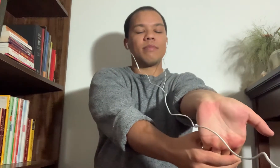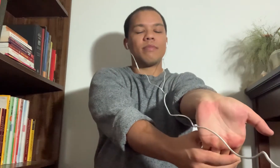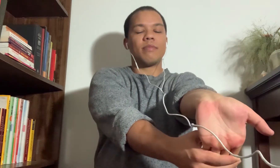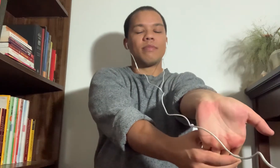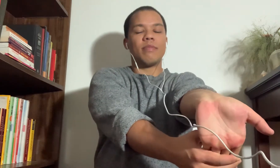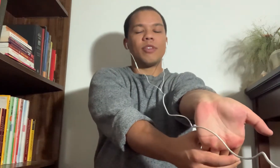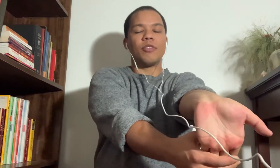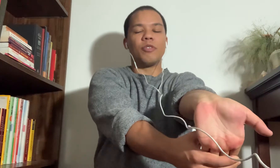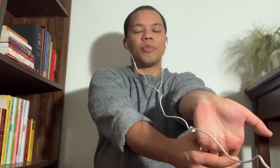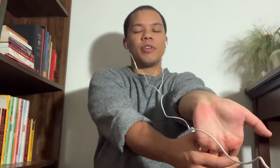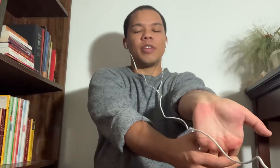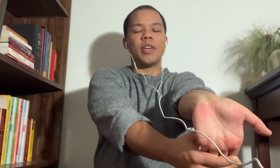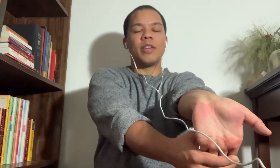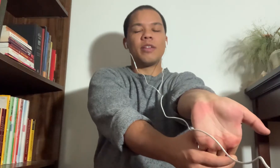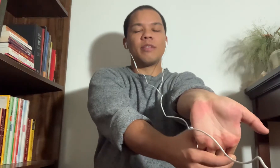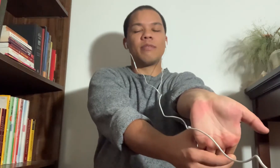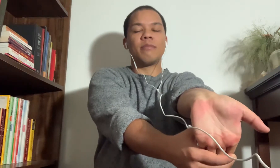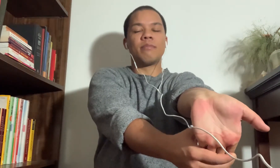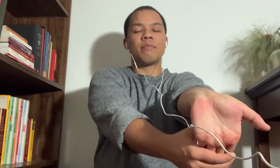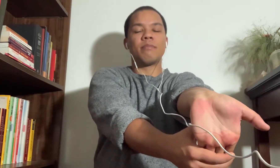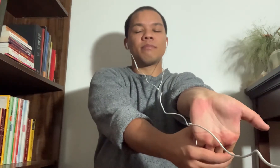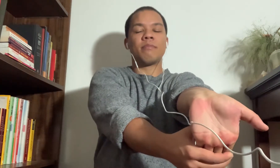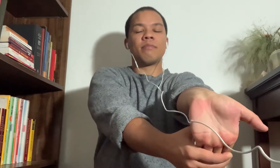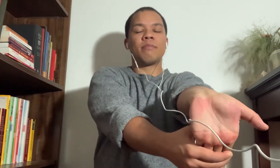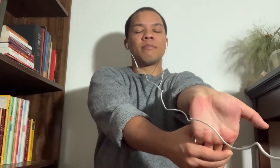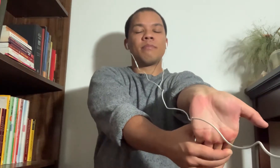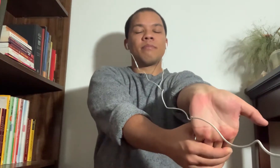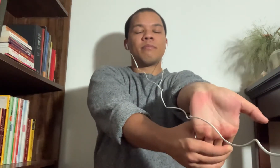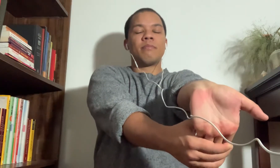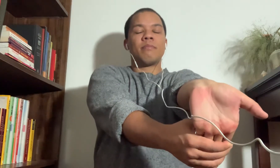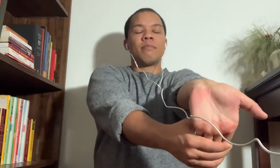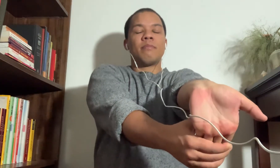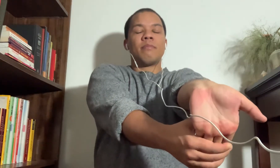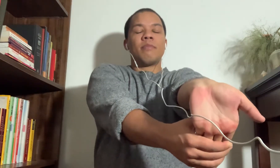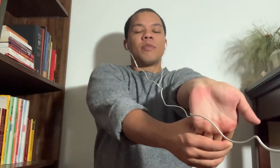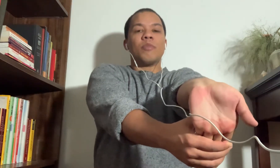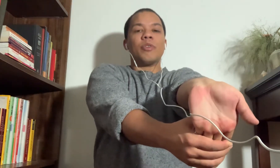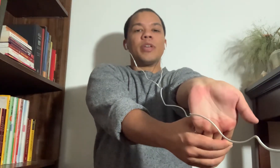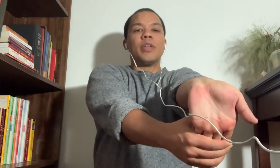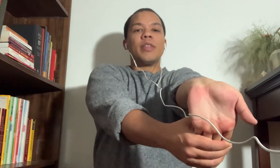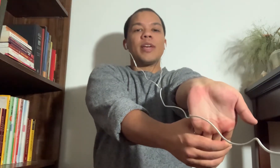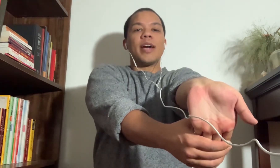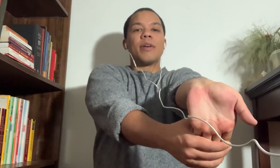Make sure you're breathing in and breathing out.